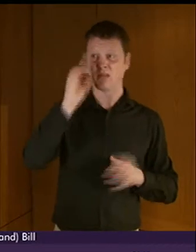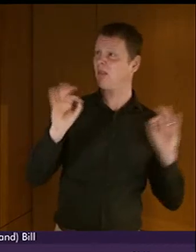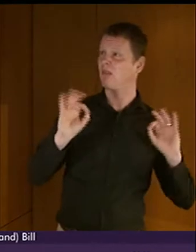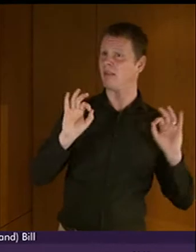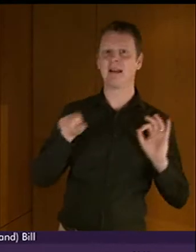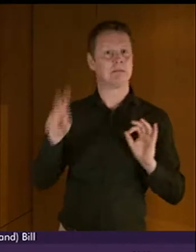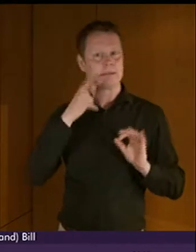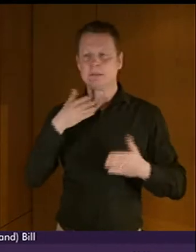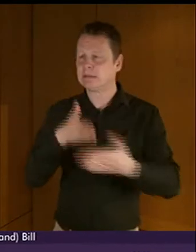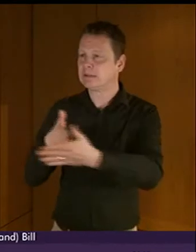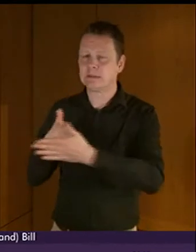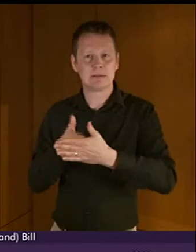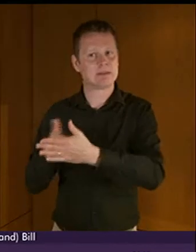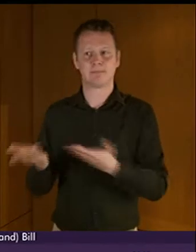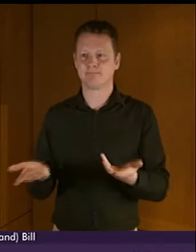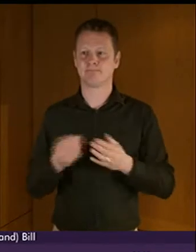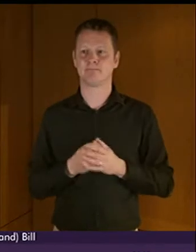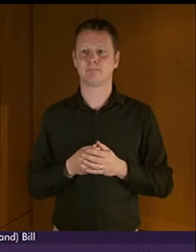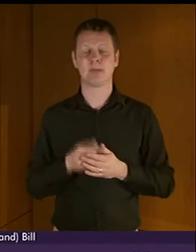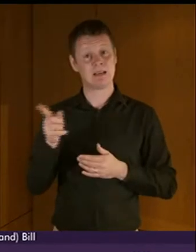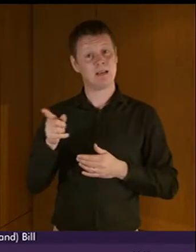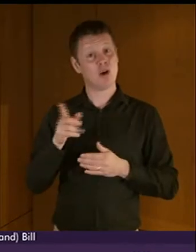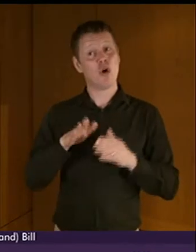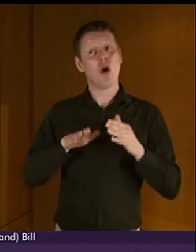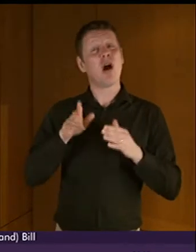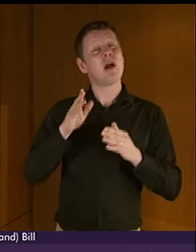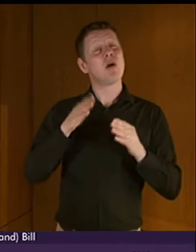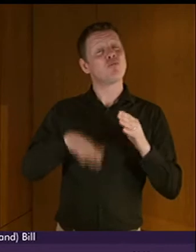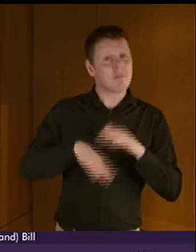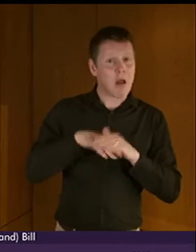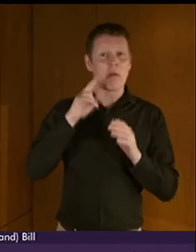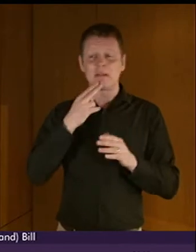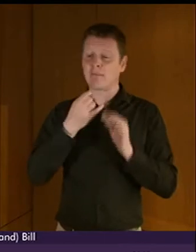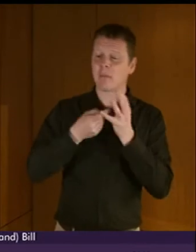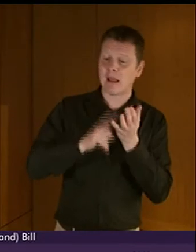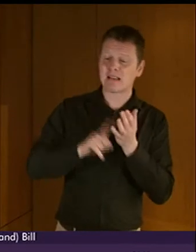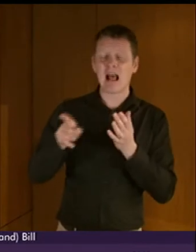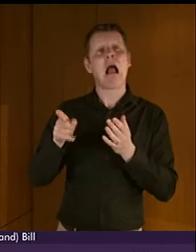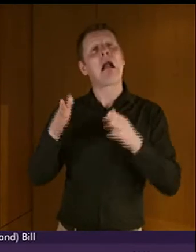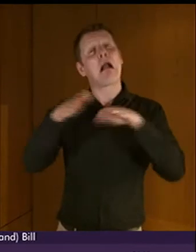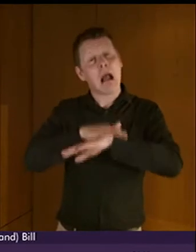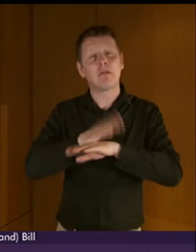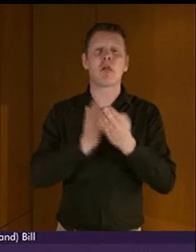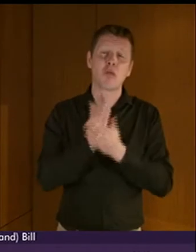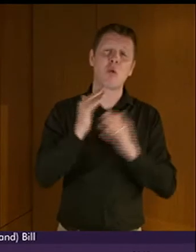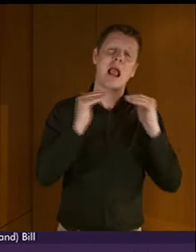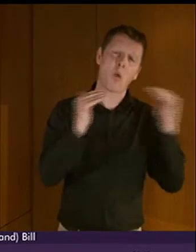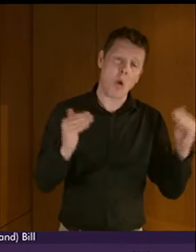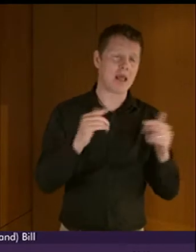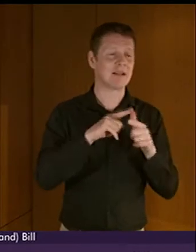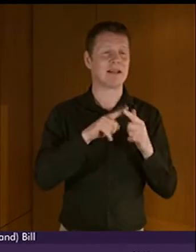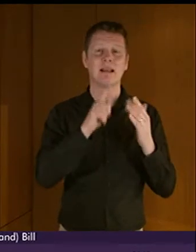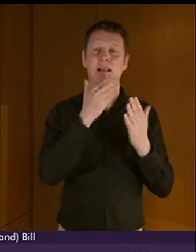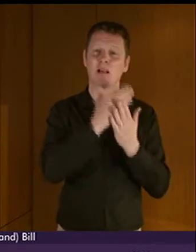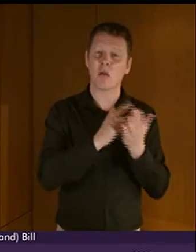Profoundly deaf people who use BSL are covered, as we have heard, by equality legislation and human rights conventions,